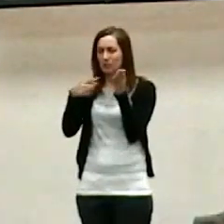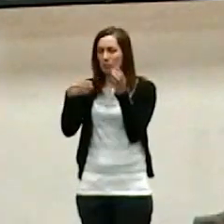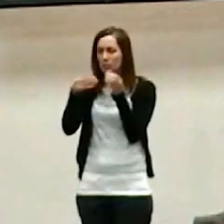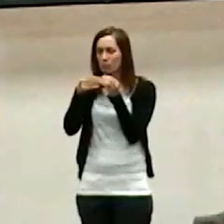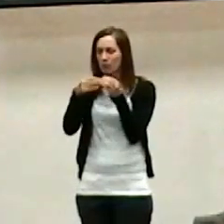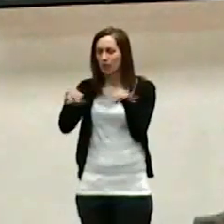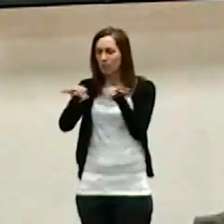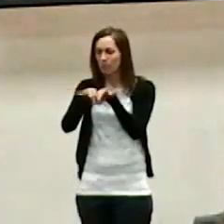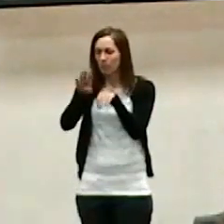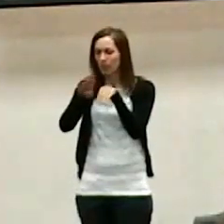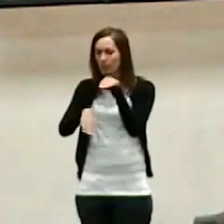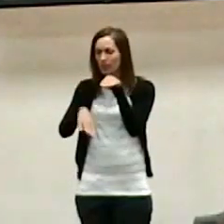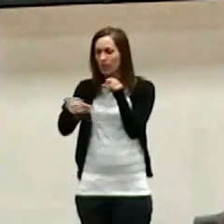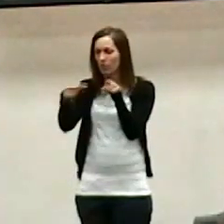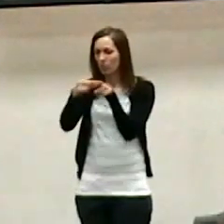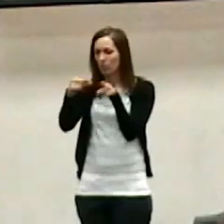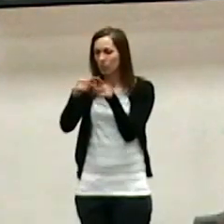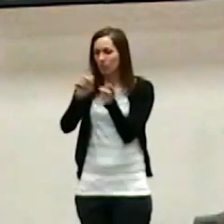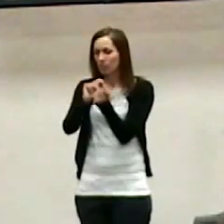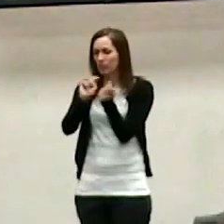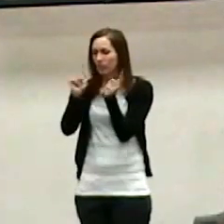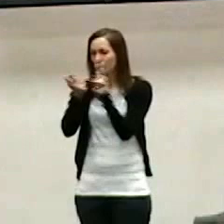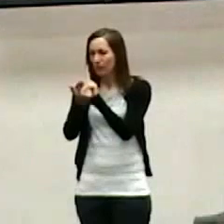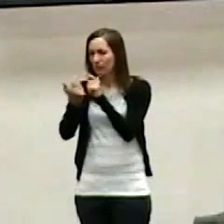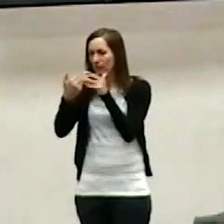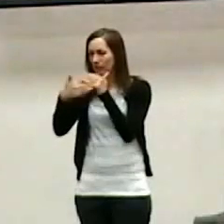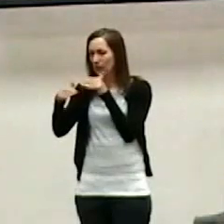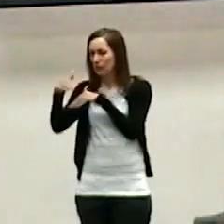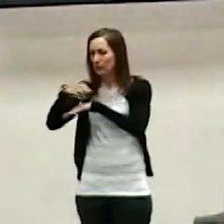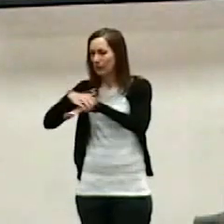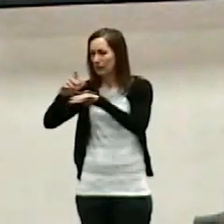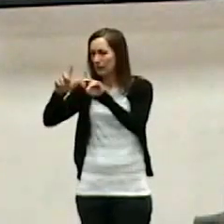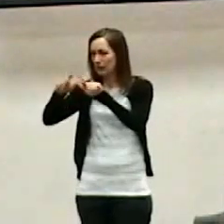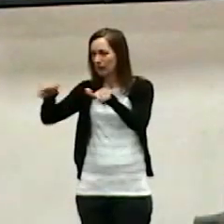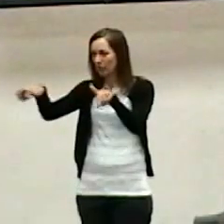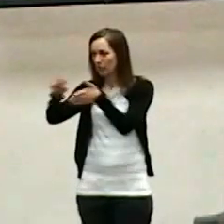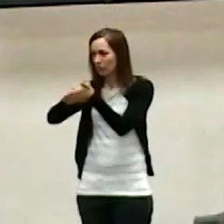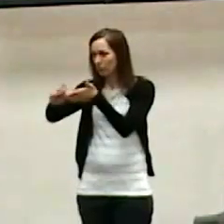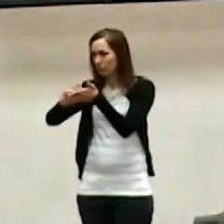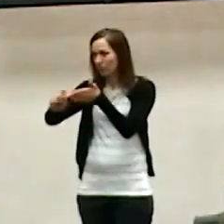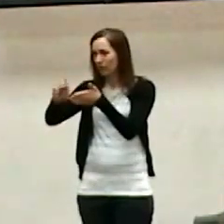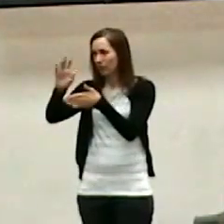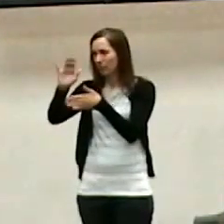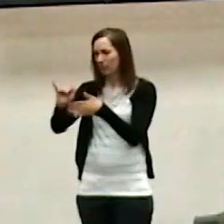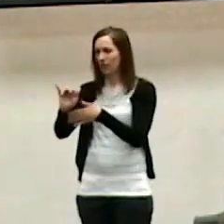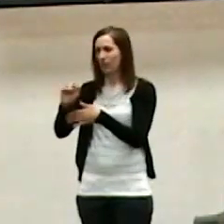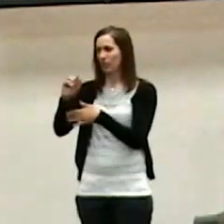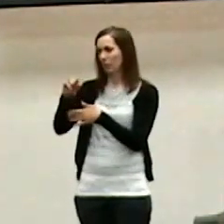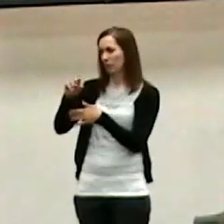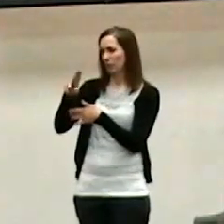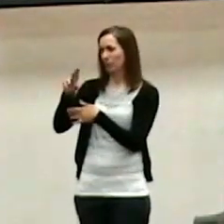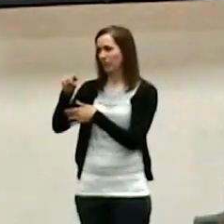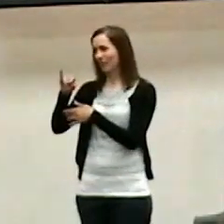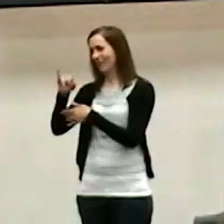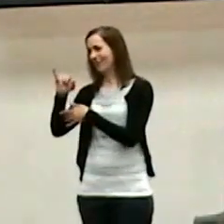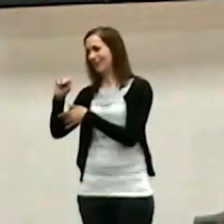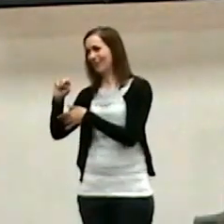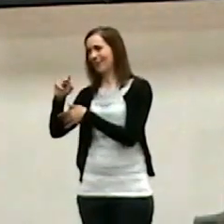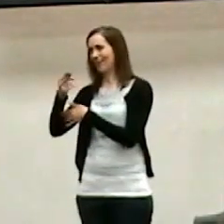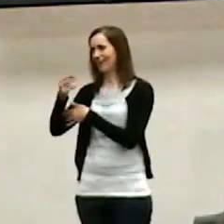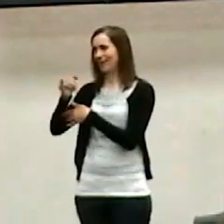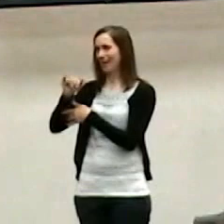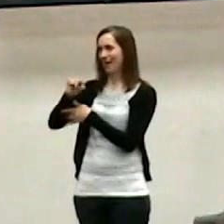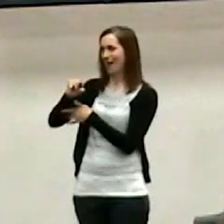word being put into the English language written by the Guggenheim press I think this